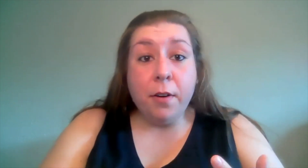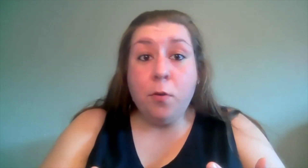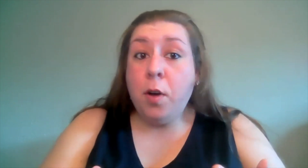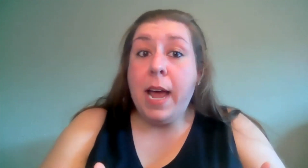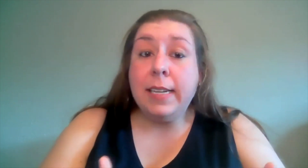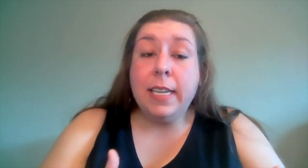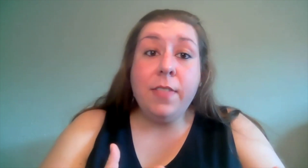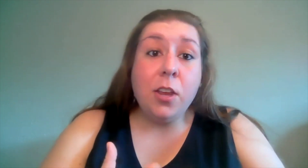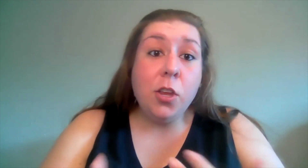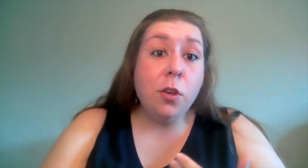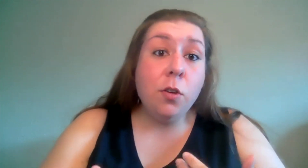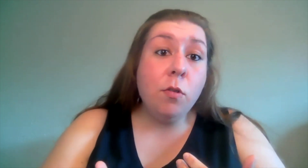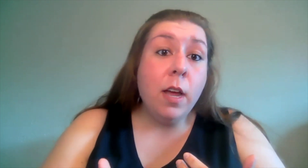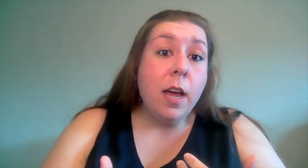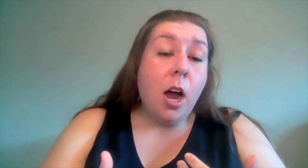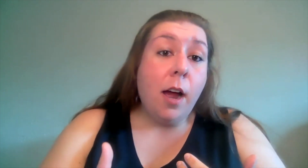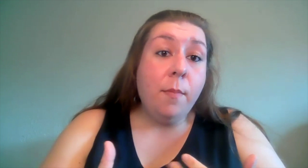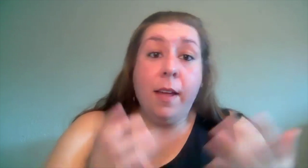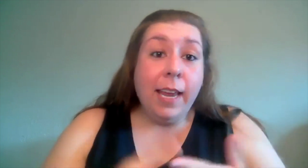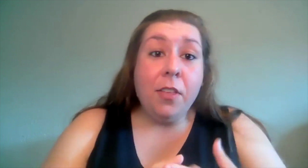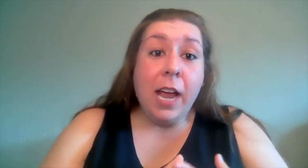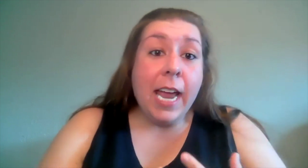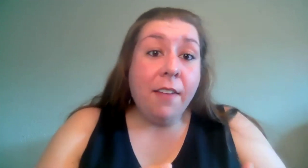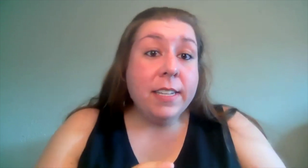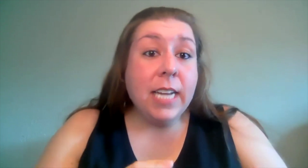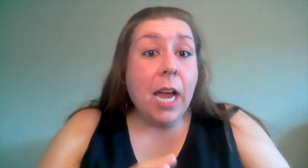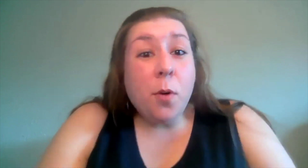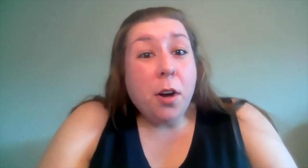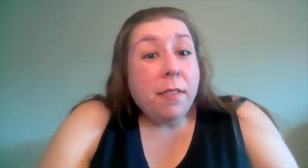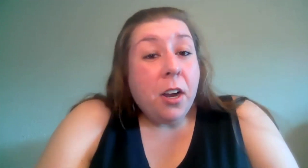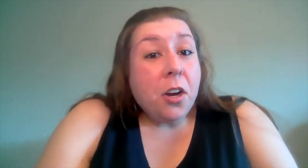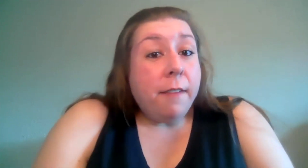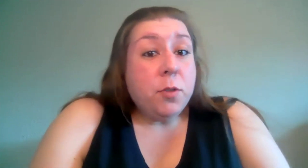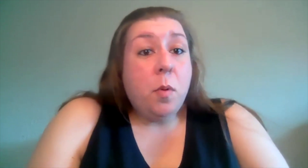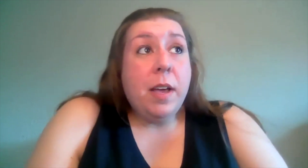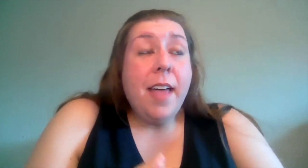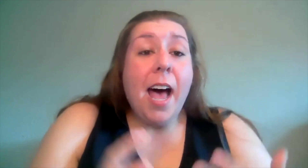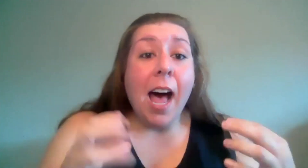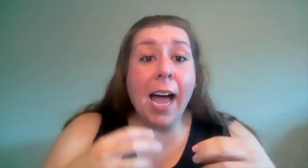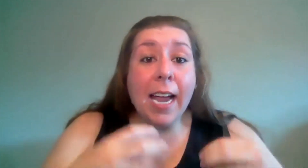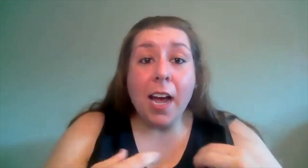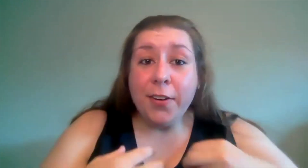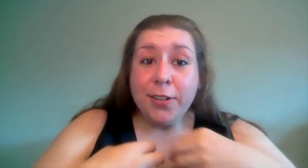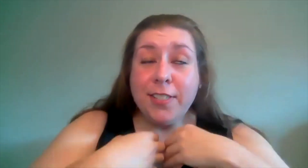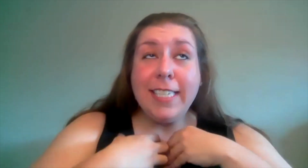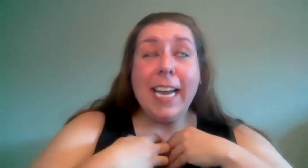format that you um either a have the time or they're comfortable with i understand